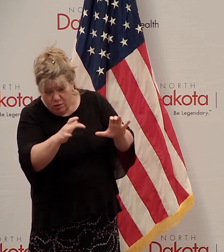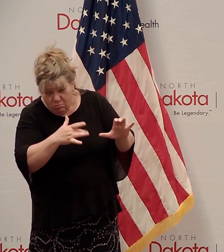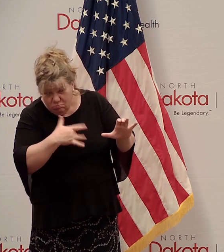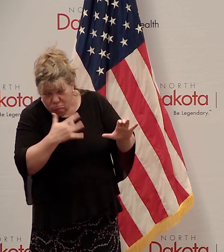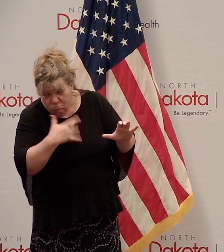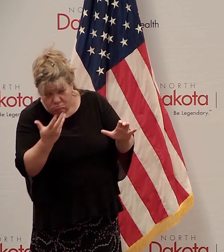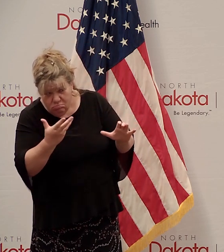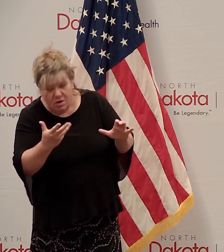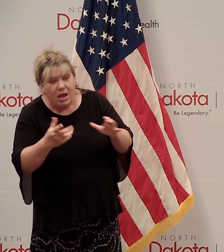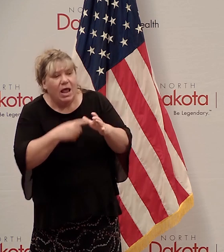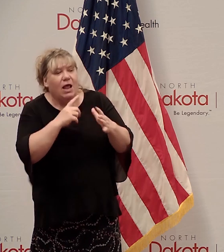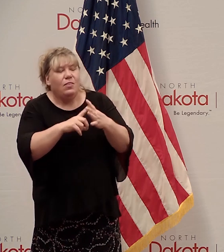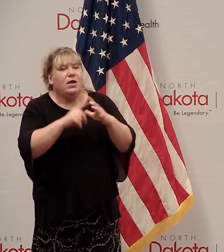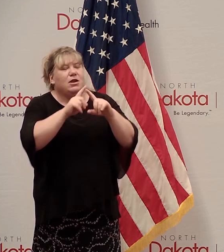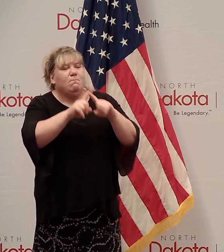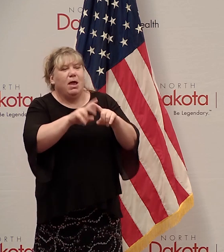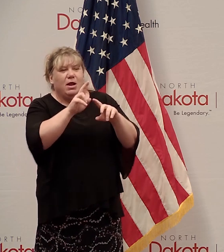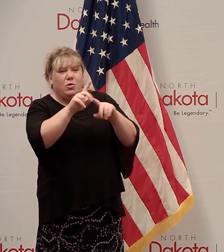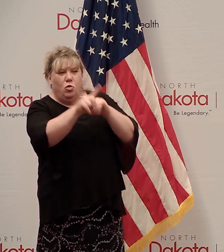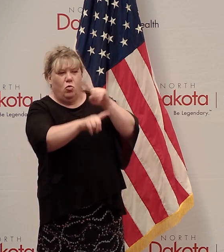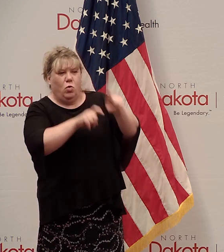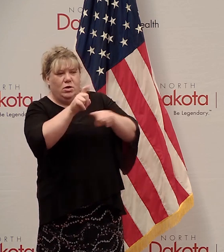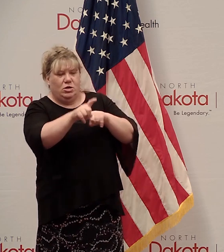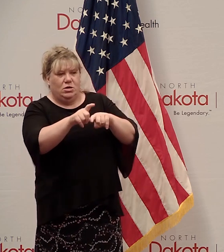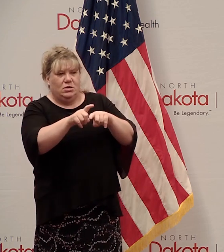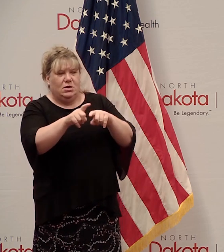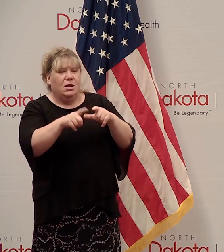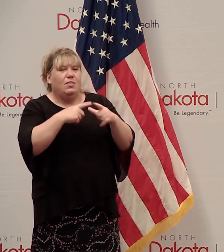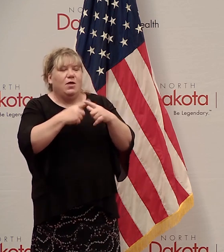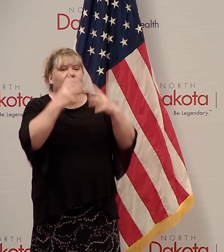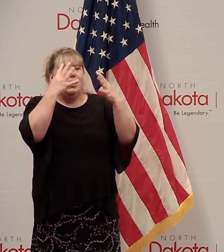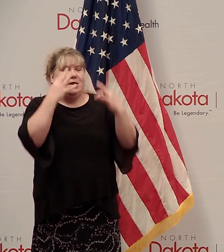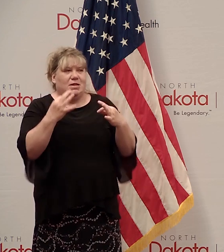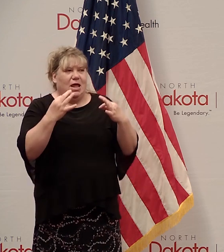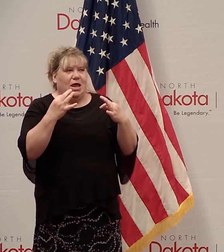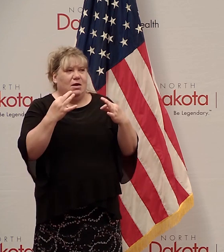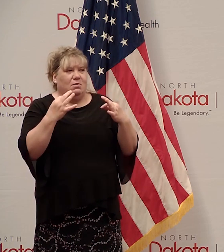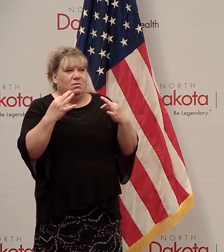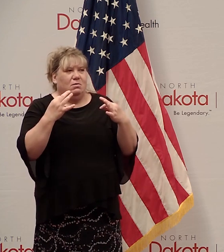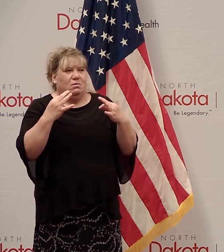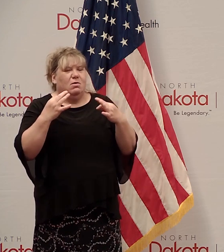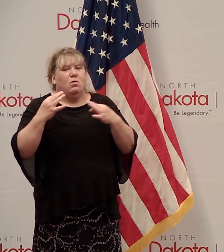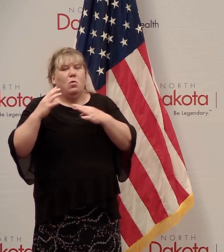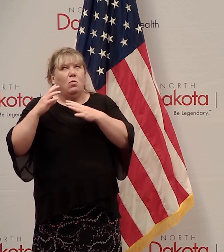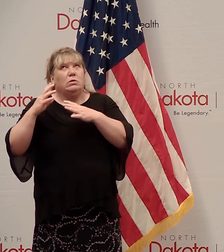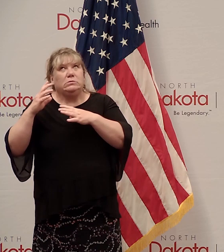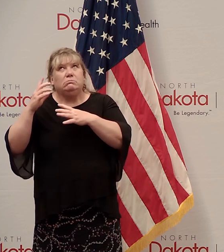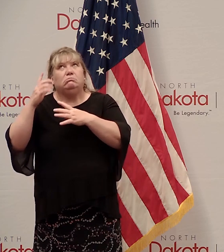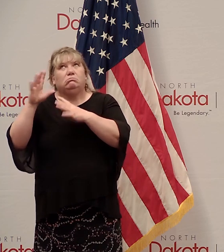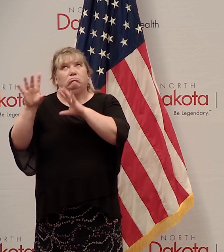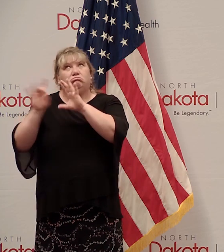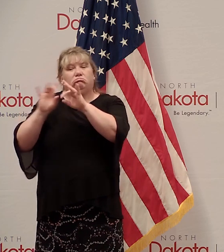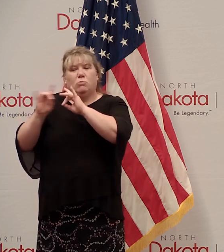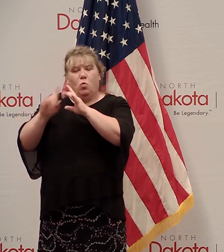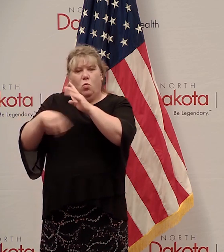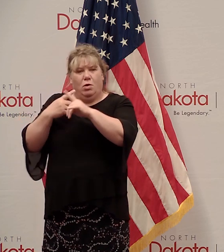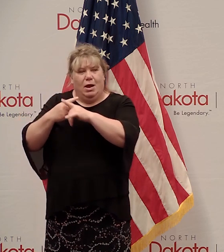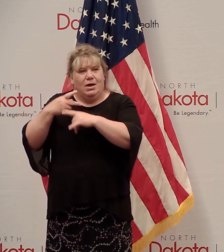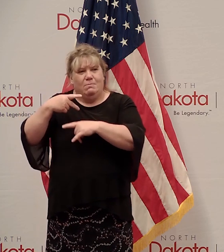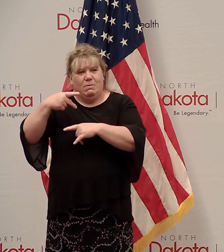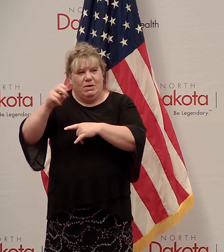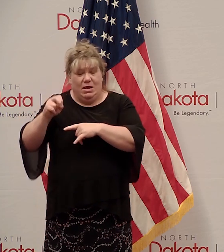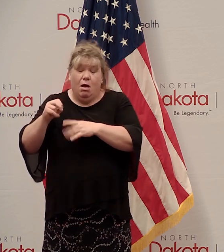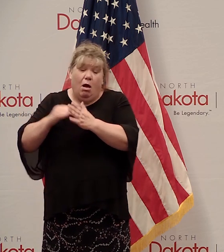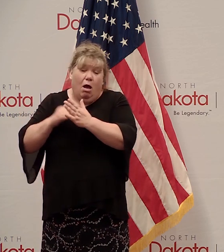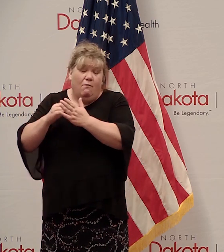And then based on the screening questions they asked before that, that will then dictate what type of PPE they will bring with them. And oftentimes, they will still